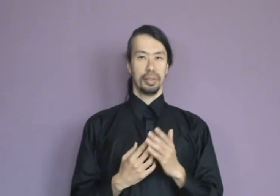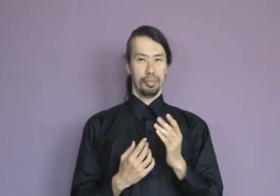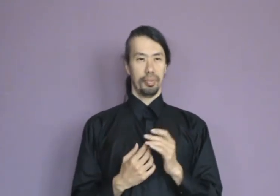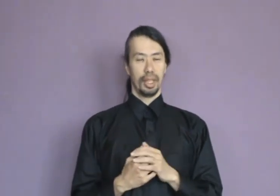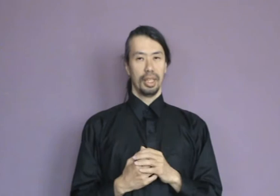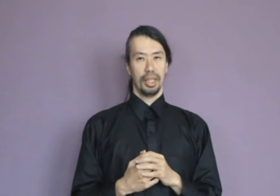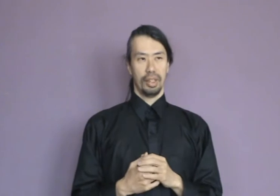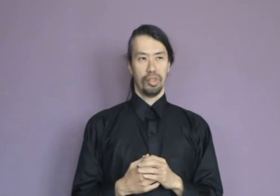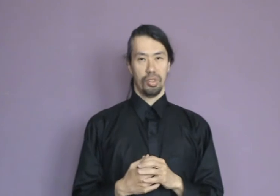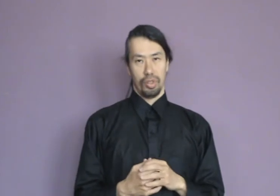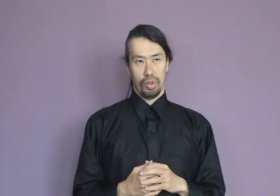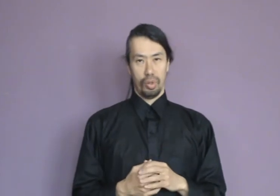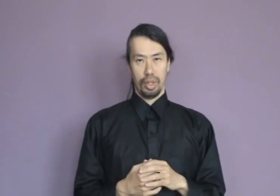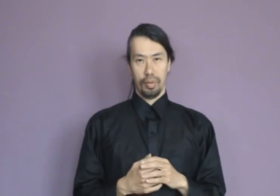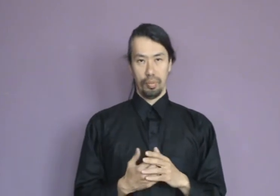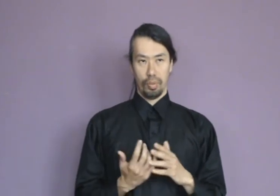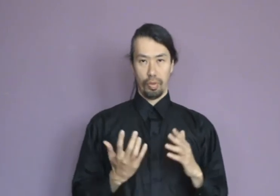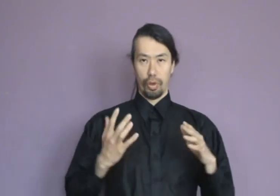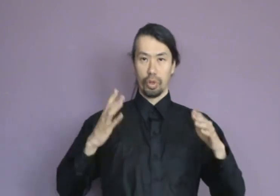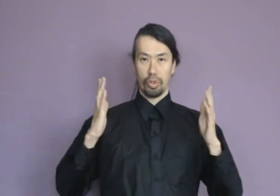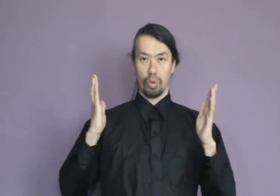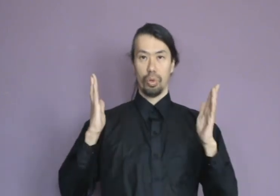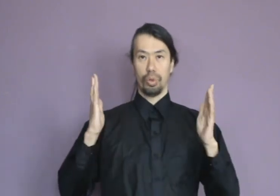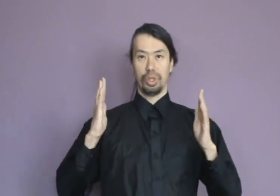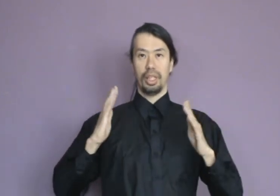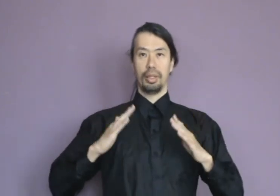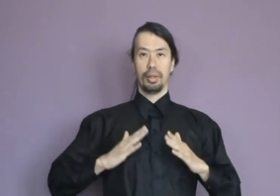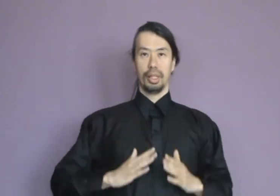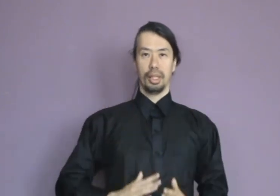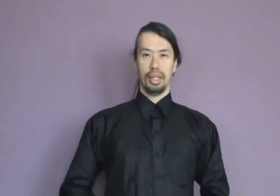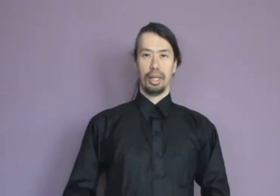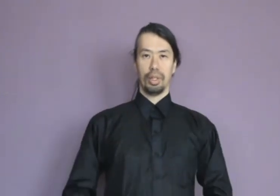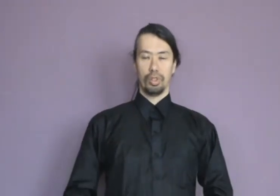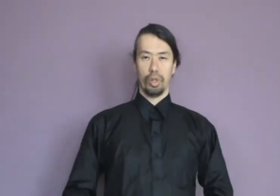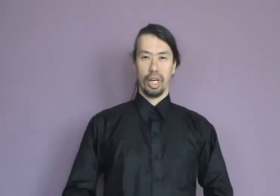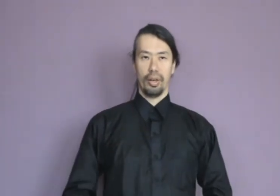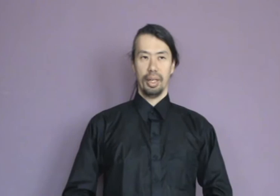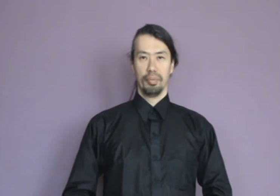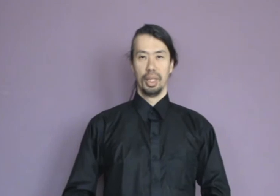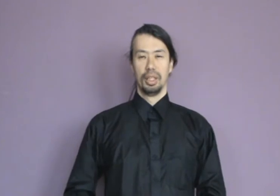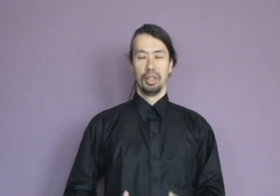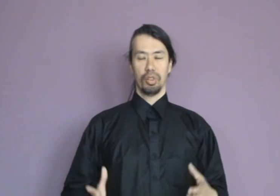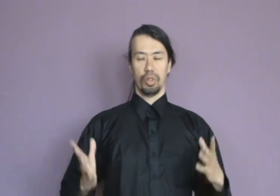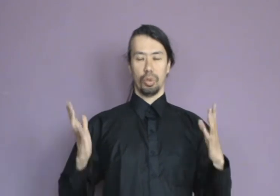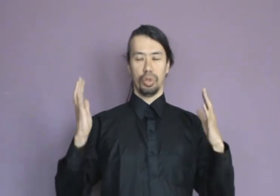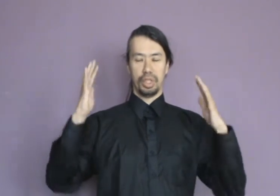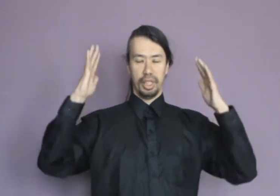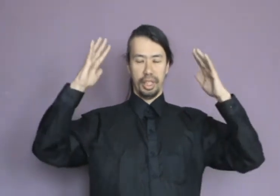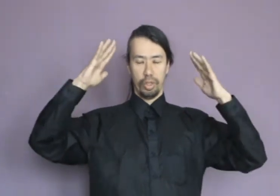is to focus all your qi down into your hara, so that all the qi in your